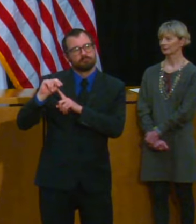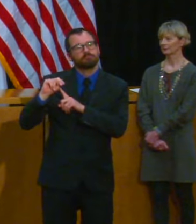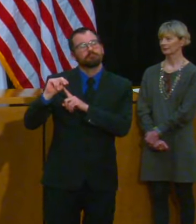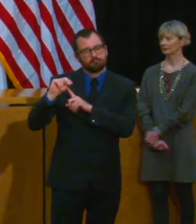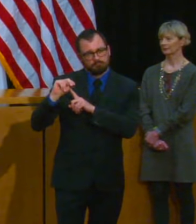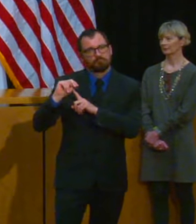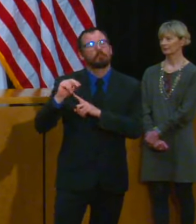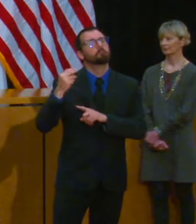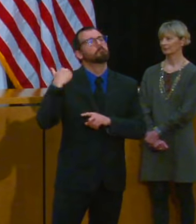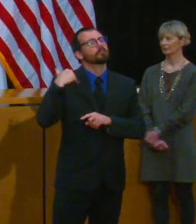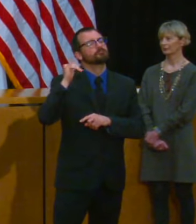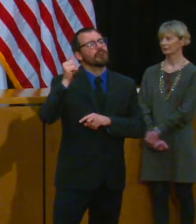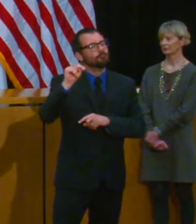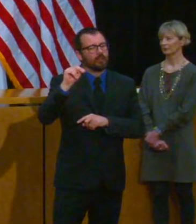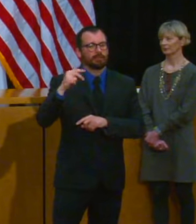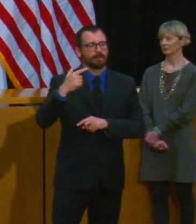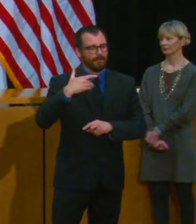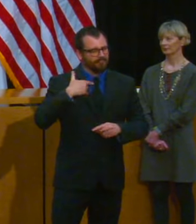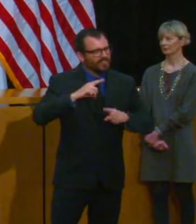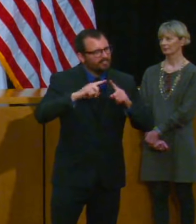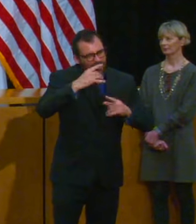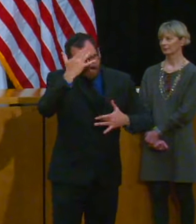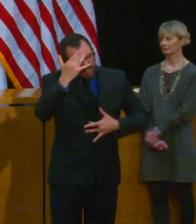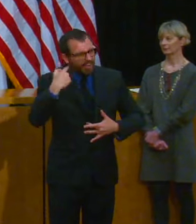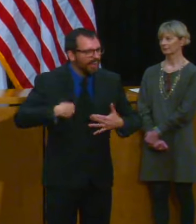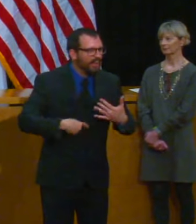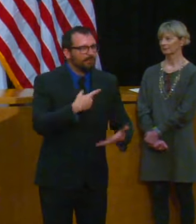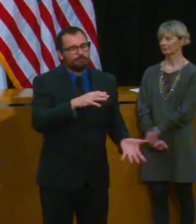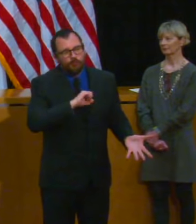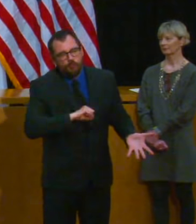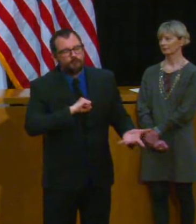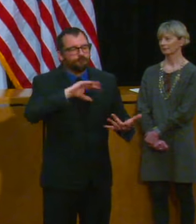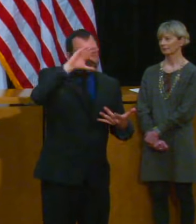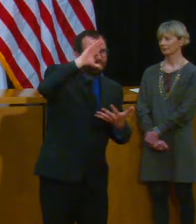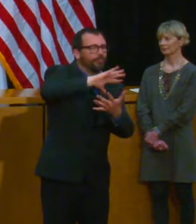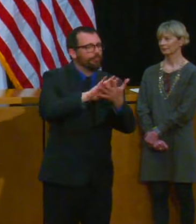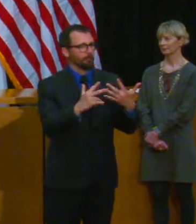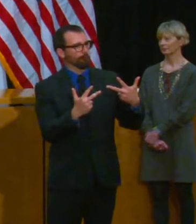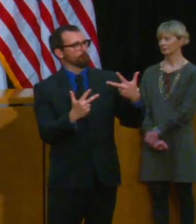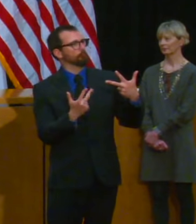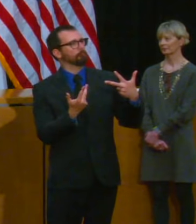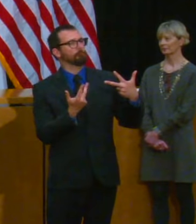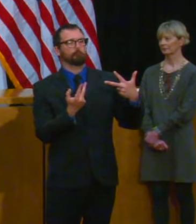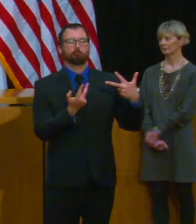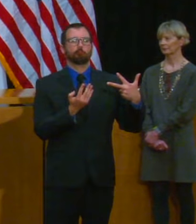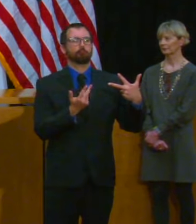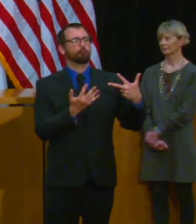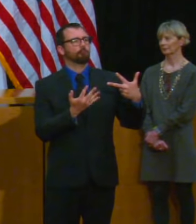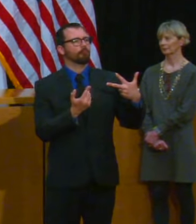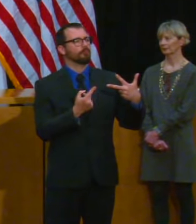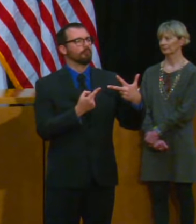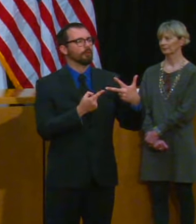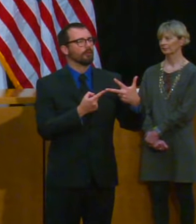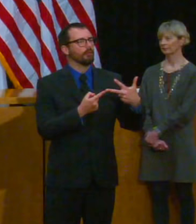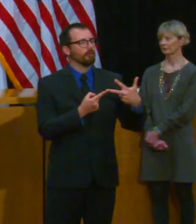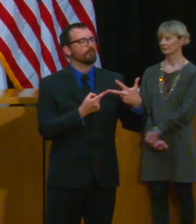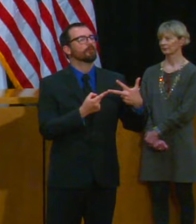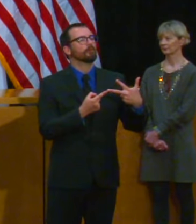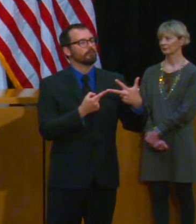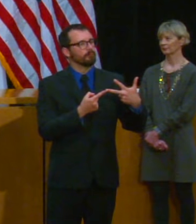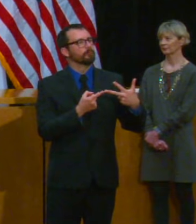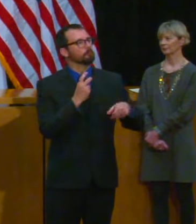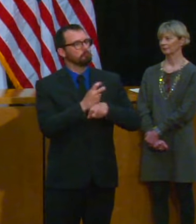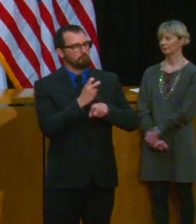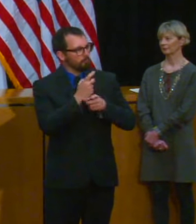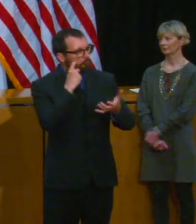So therefore, there are going to be some people who are going to look asymptomatic until they are symptomatic And then toward the end of